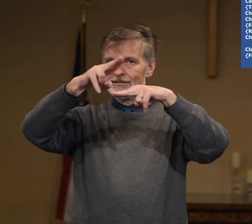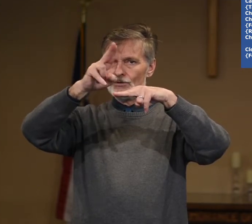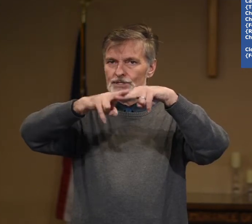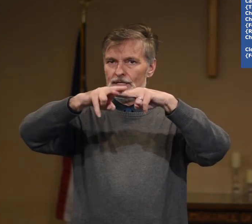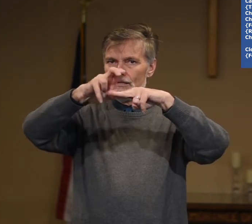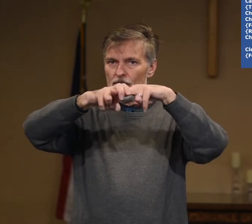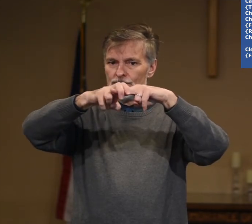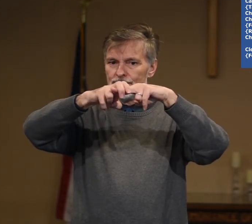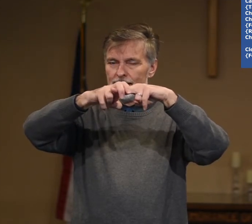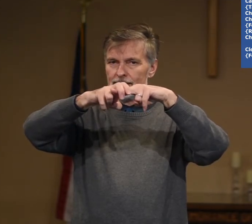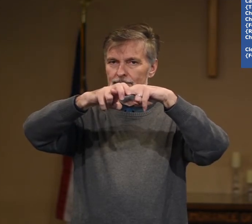So sit or sit.